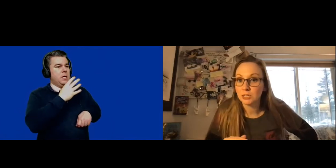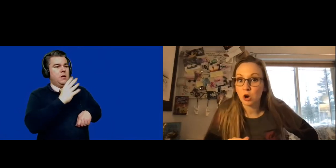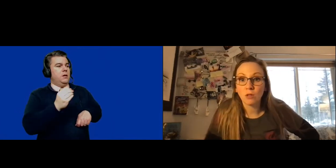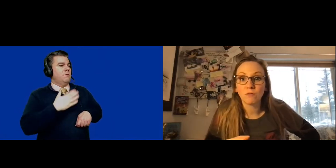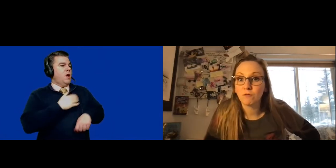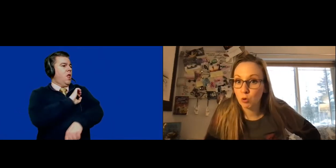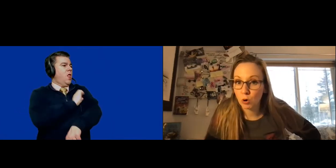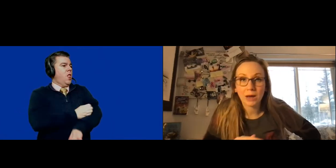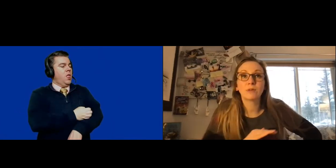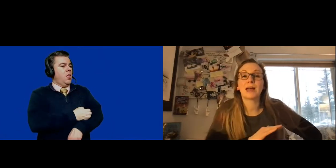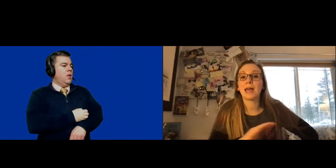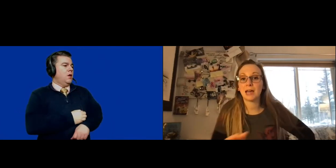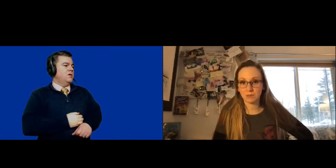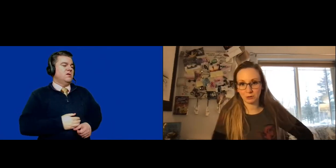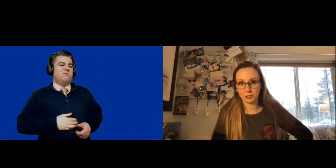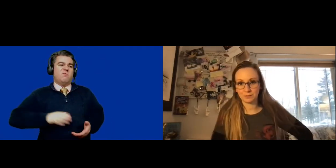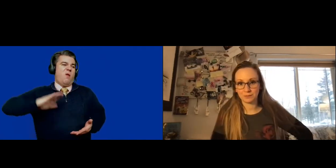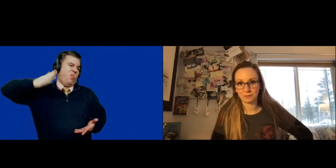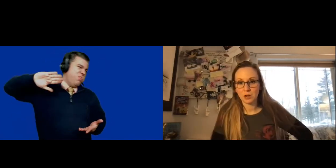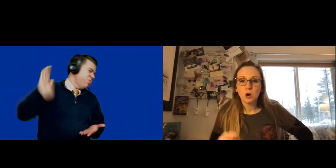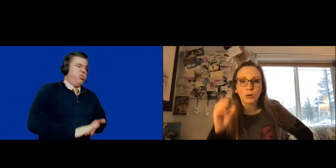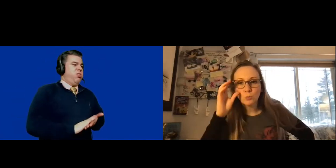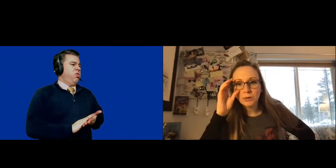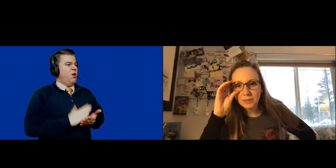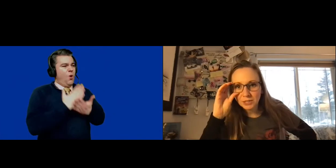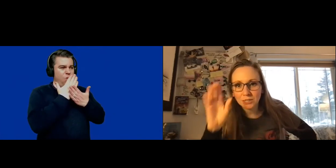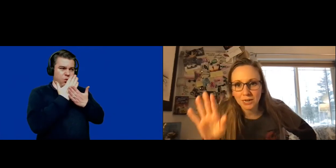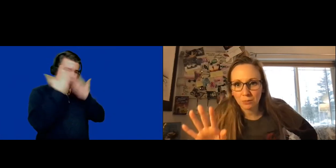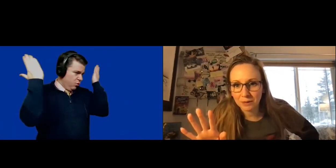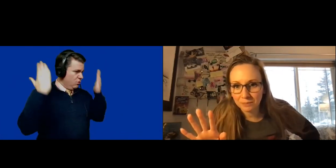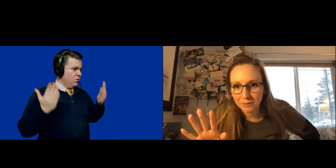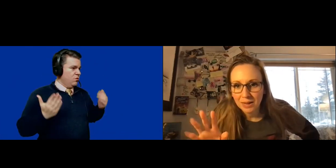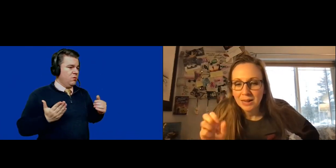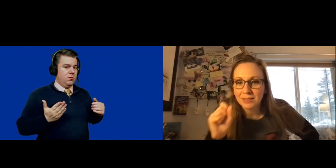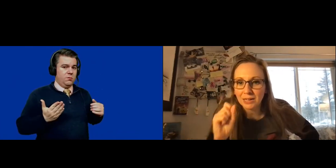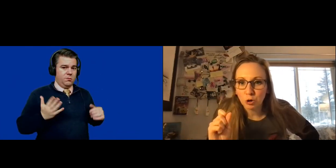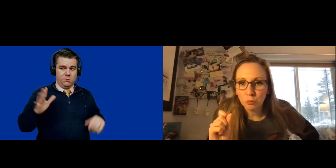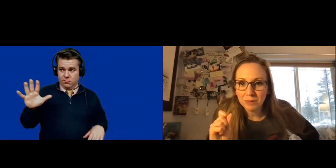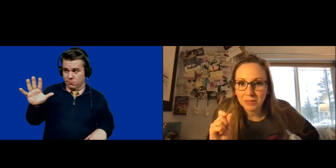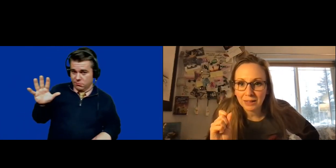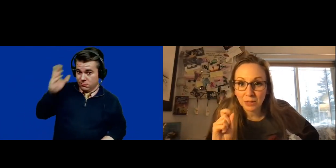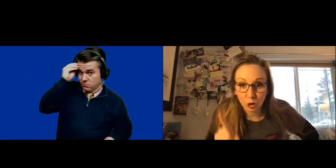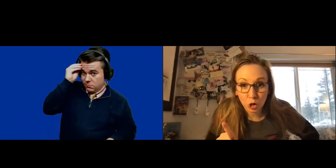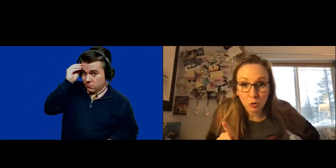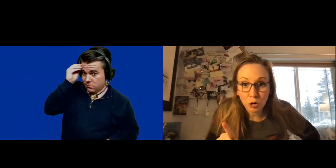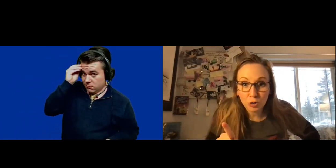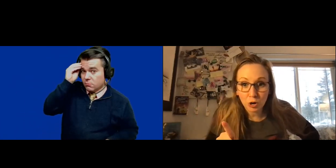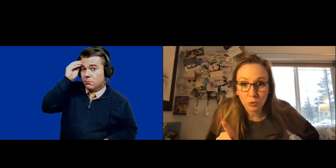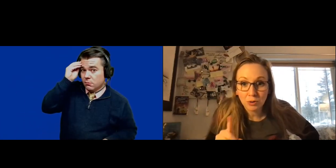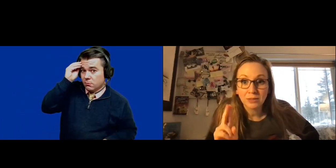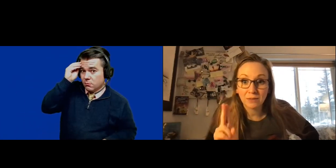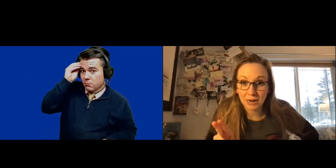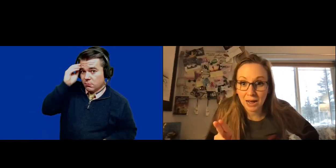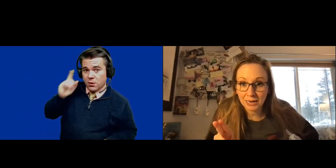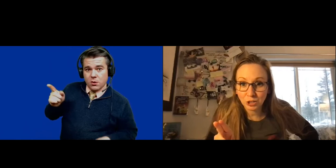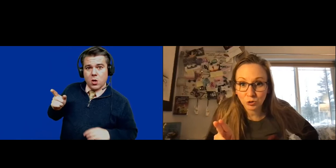energy is on the floor. I don't even have energy. Okay. What did that just tell me? That told me that they're go, go, go,